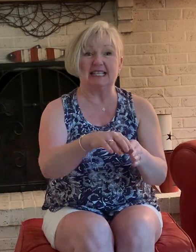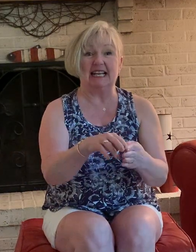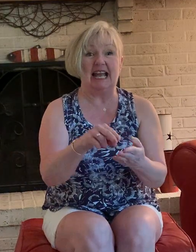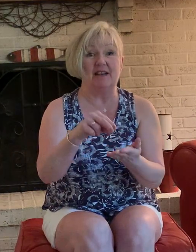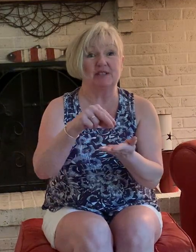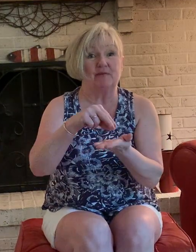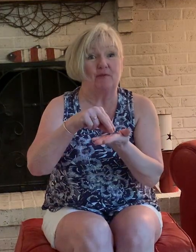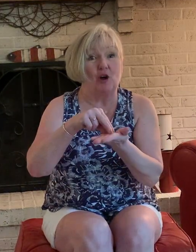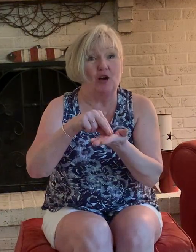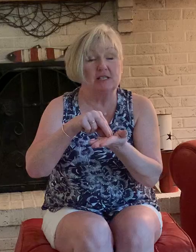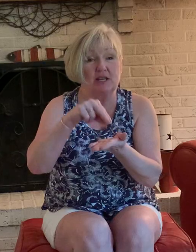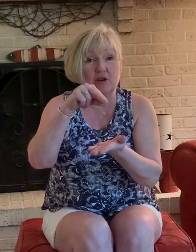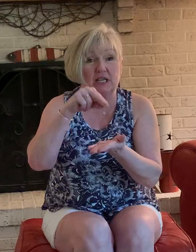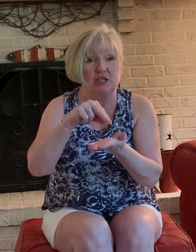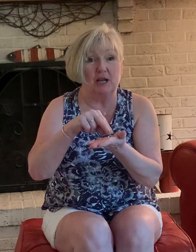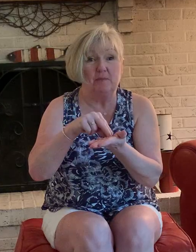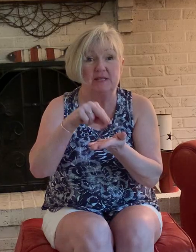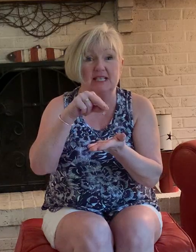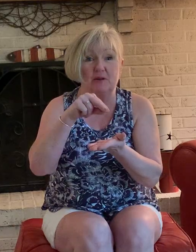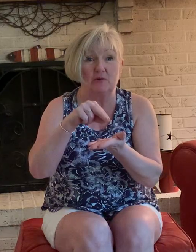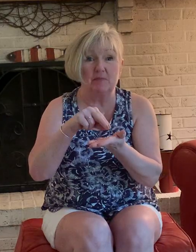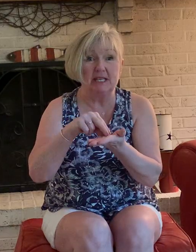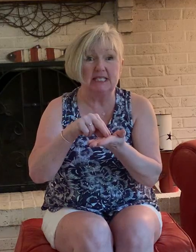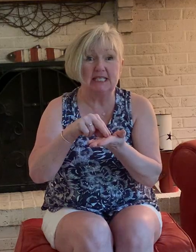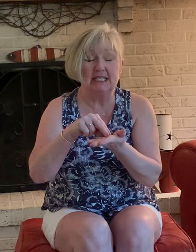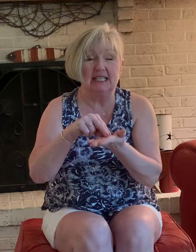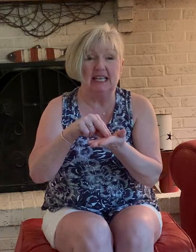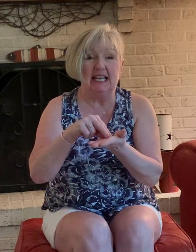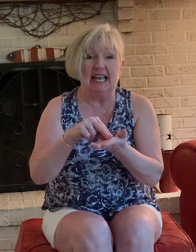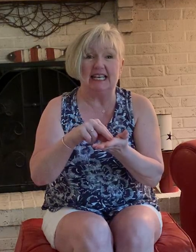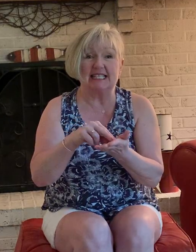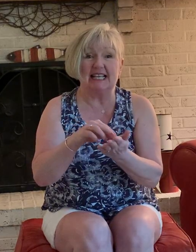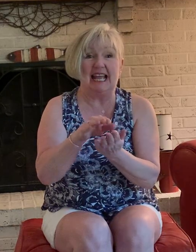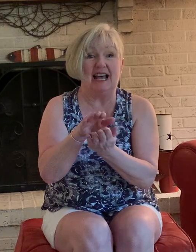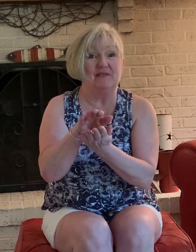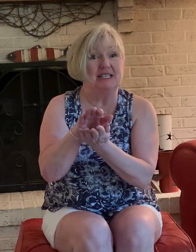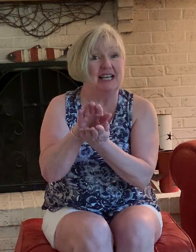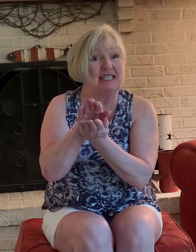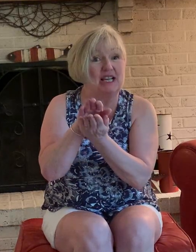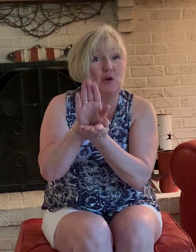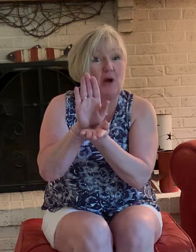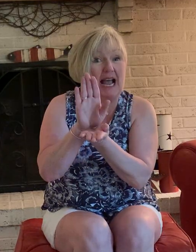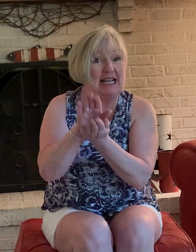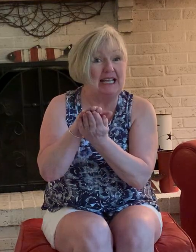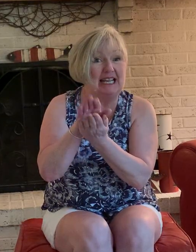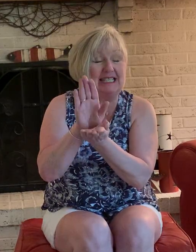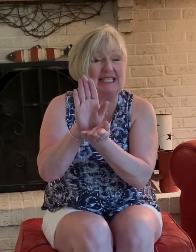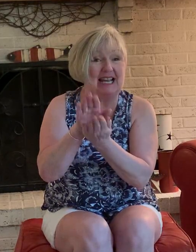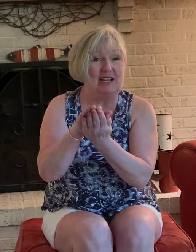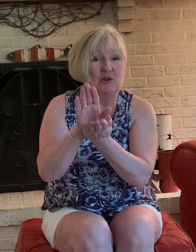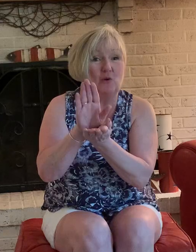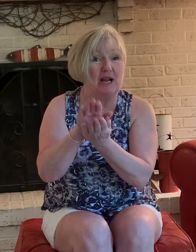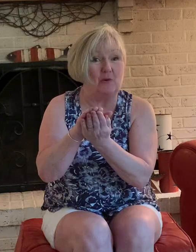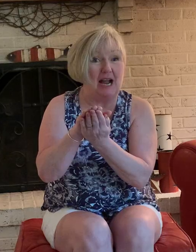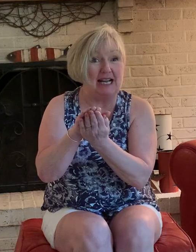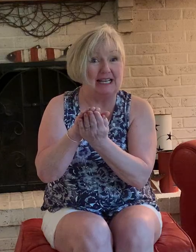it's going to have some frogs that are going to jump and say ribbit and it's going to have ducks that quack and say quack quack